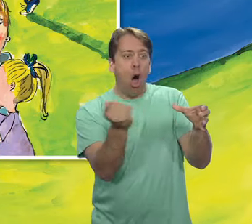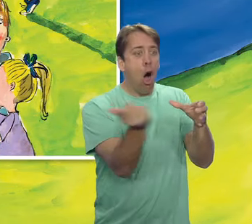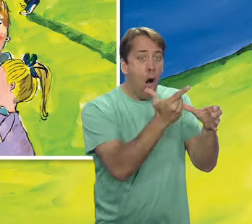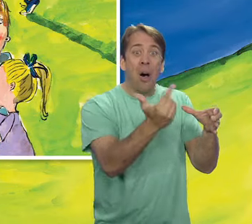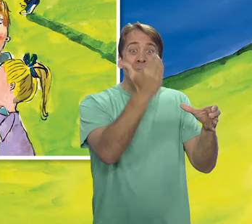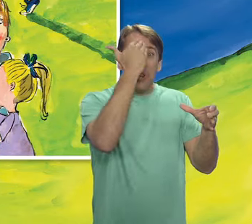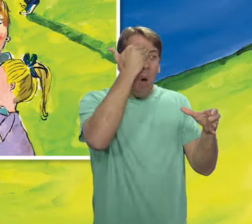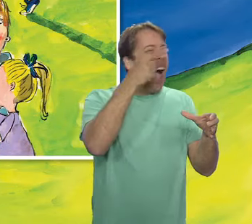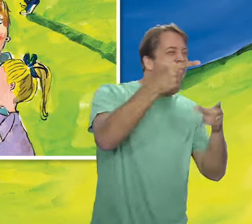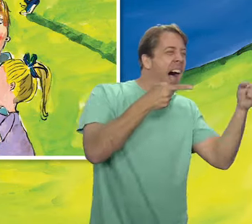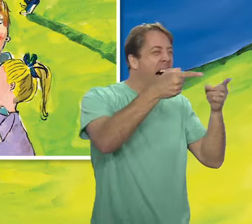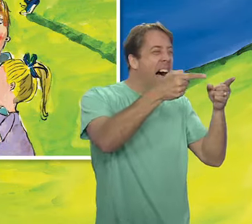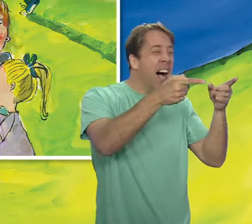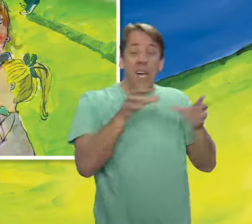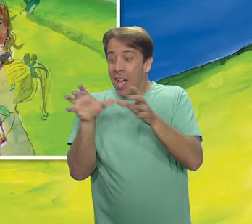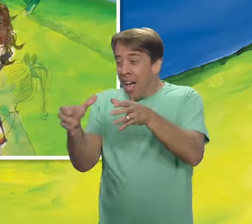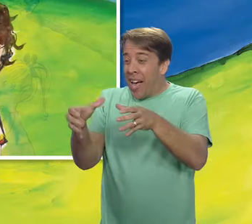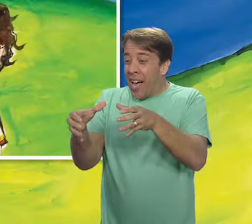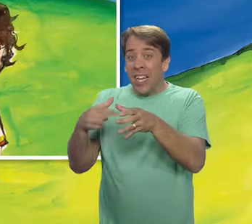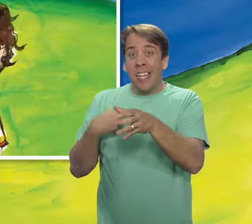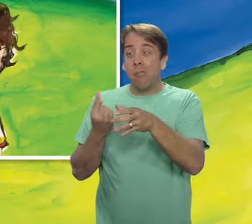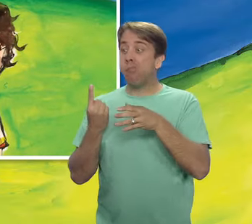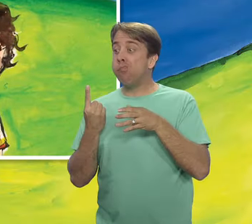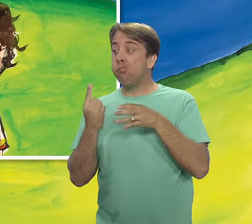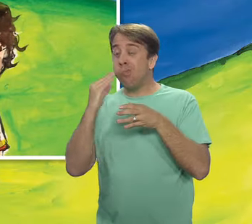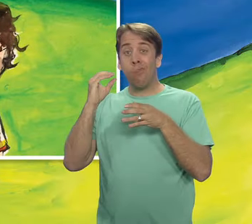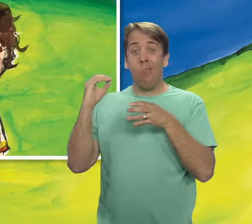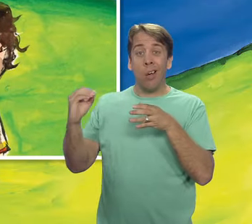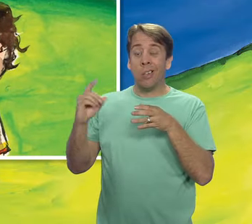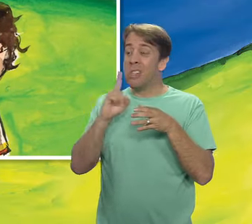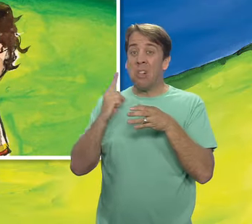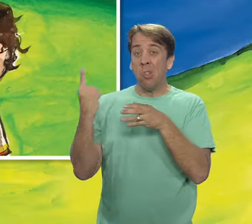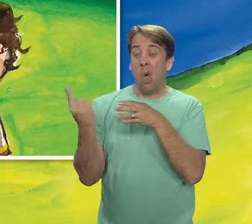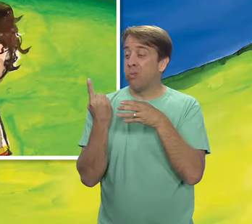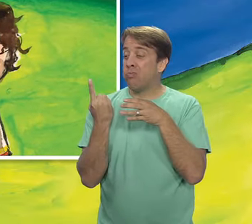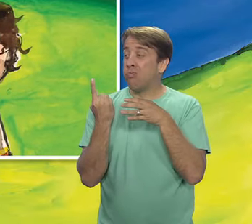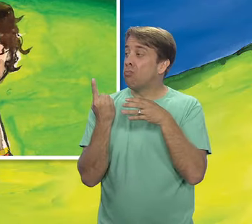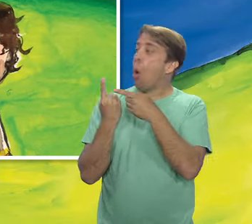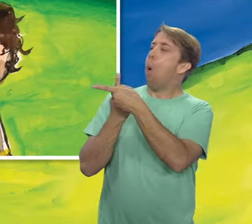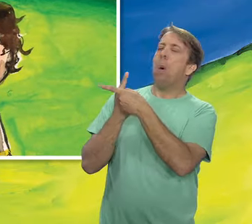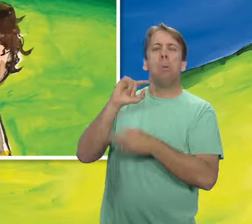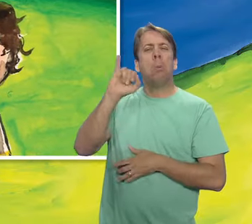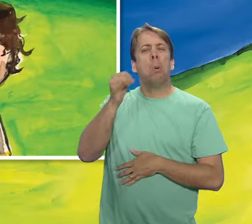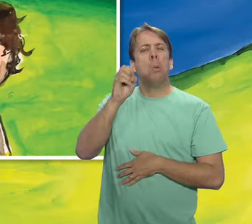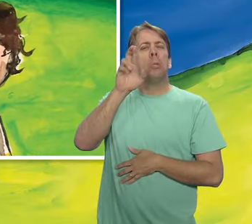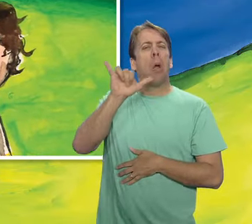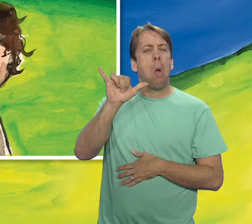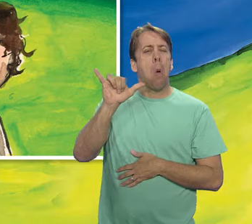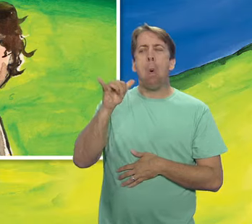team seemed to know each other, and I felt kind of left out, and a little bit lonely. The only boy I recognised